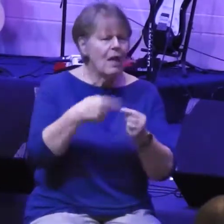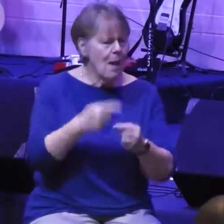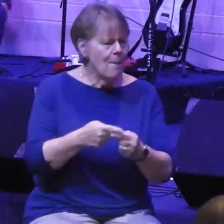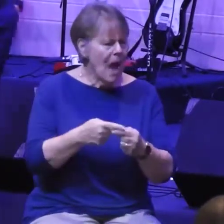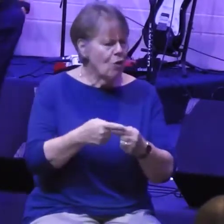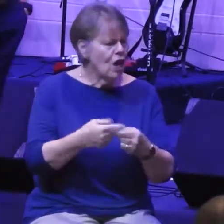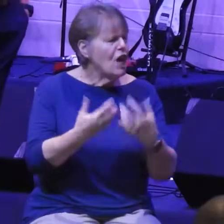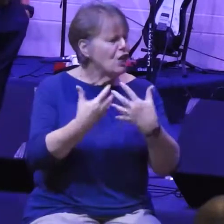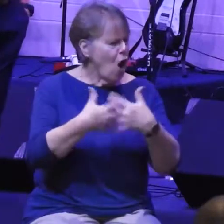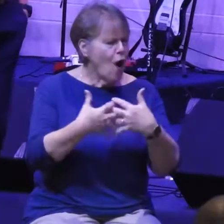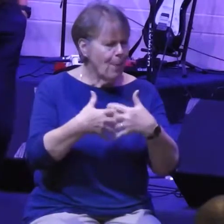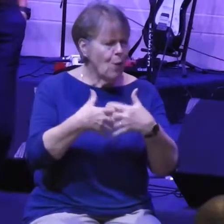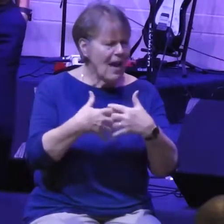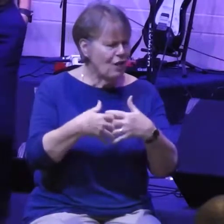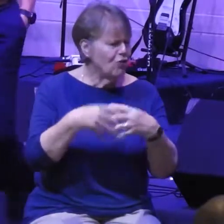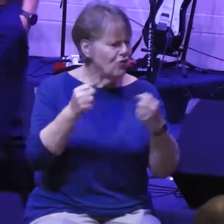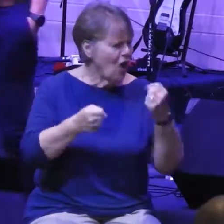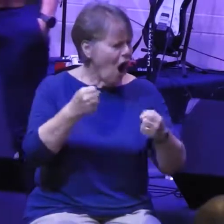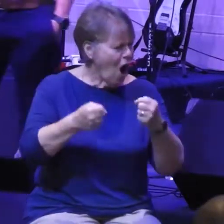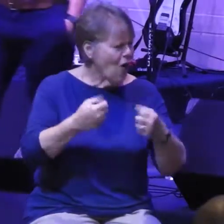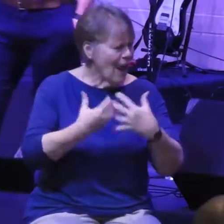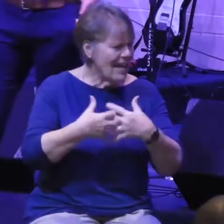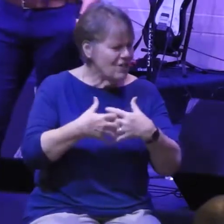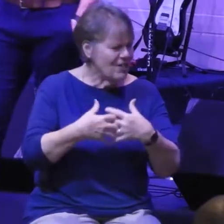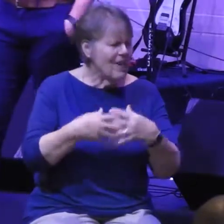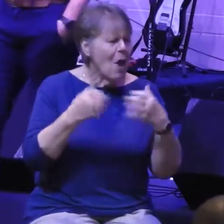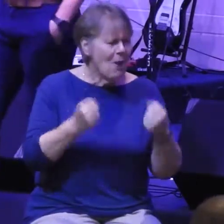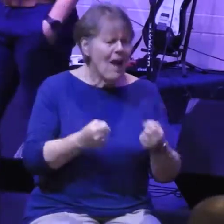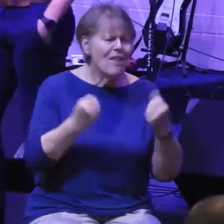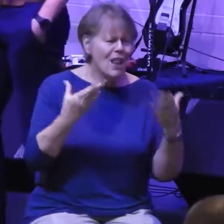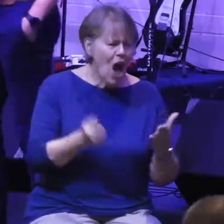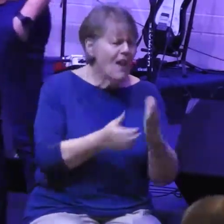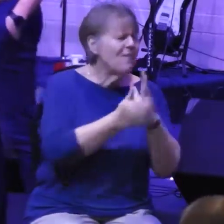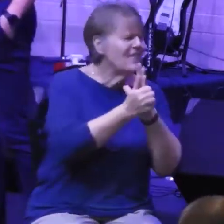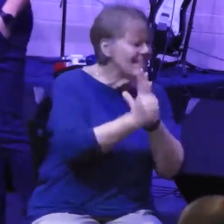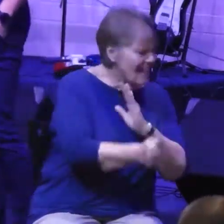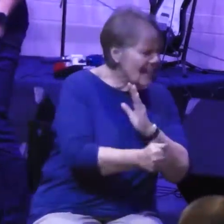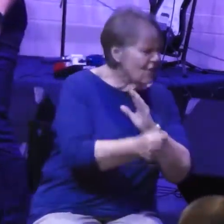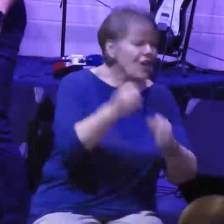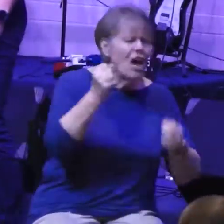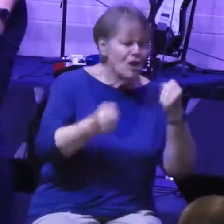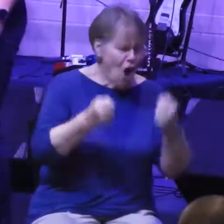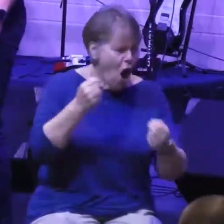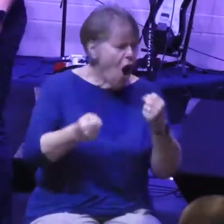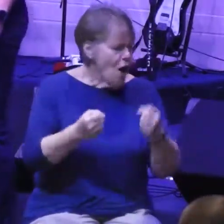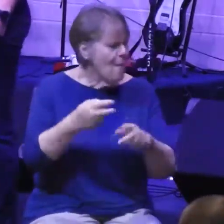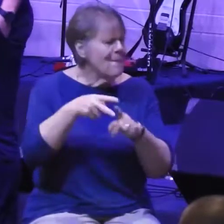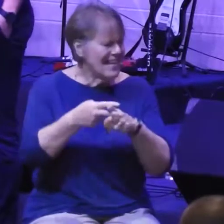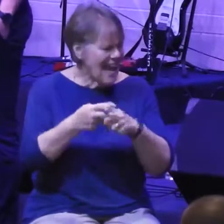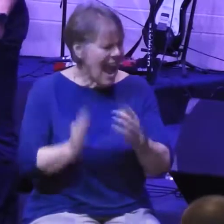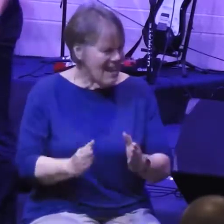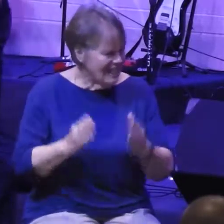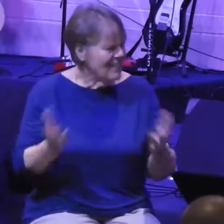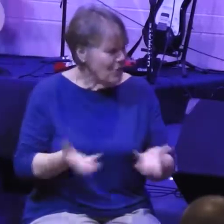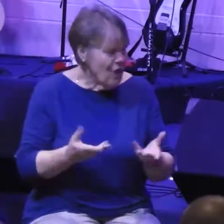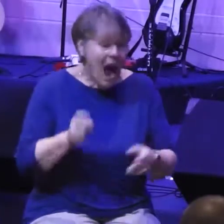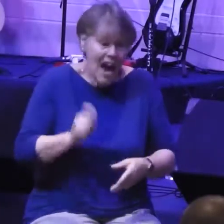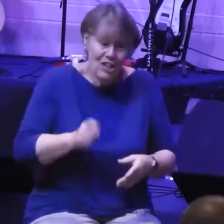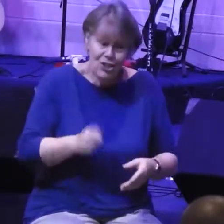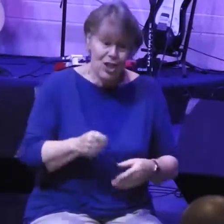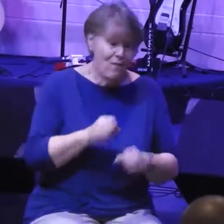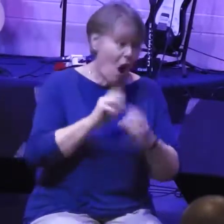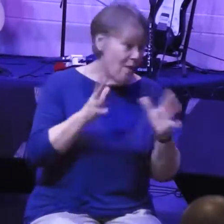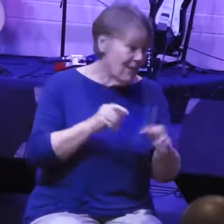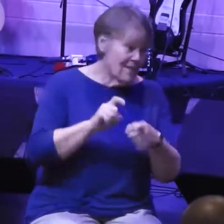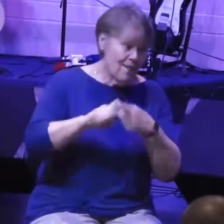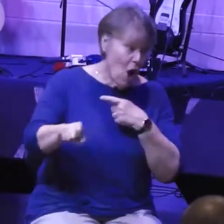We have a lot of great small engine mechanics in here that I really should have called. And a couple of you said, Carl, you should